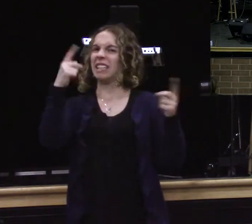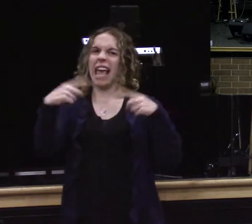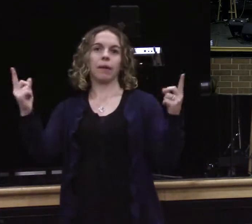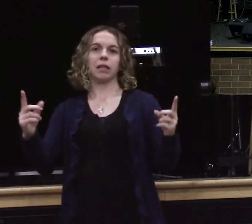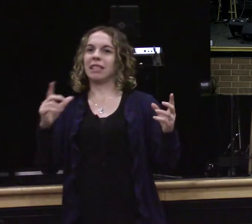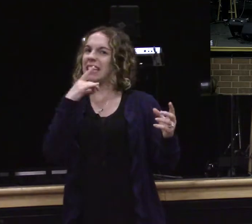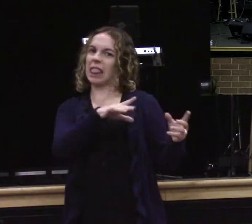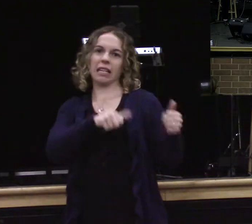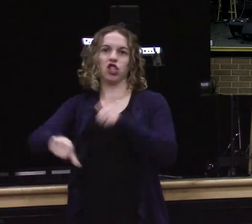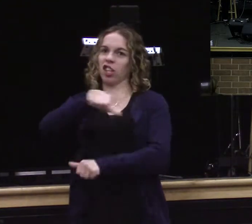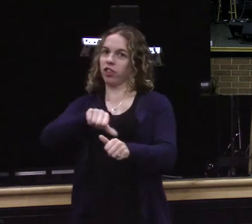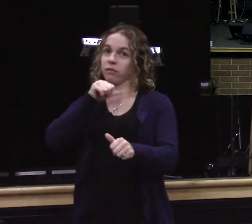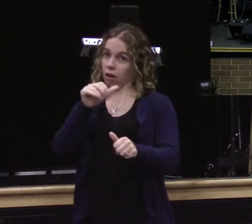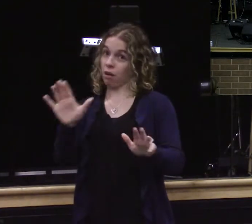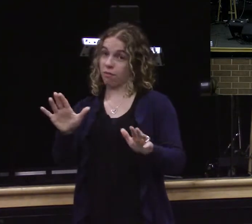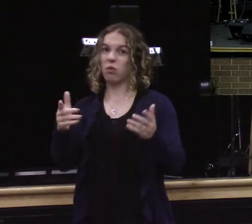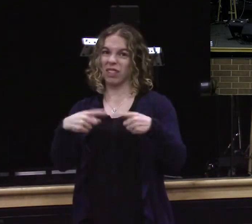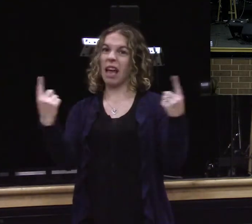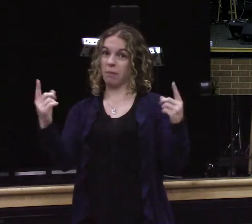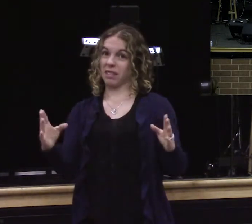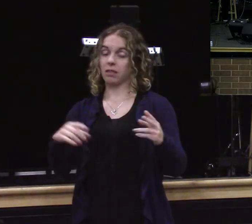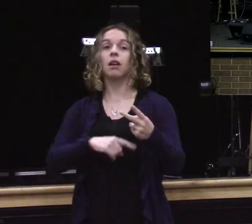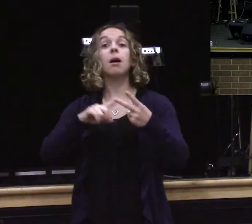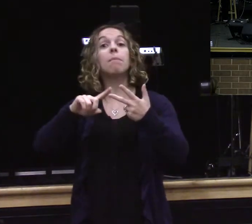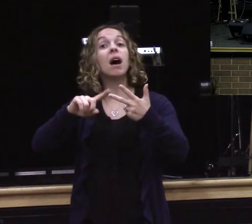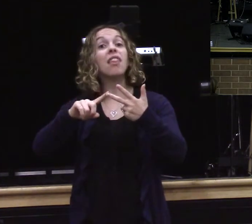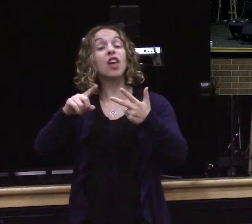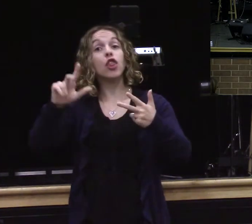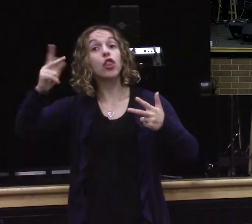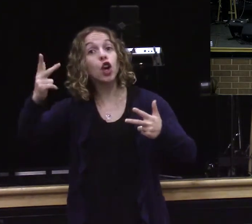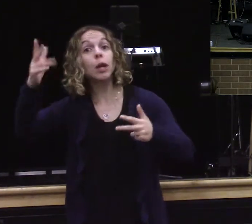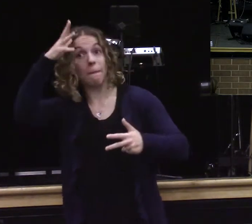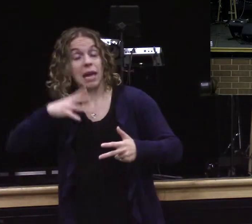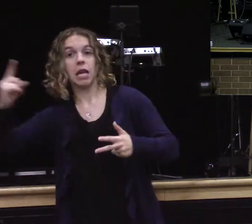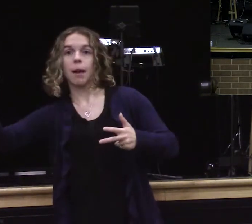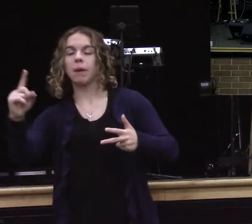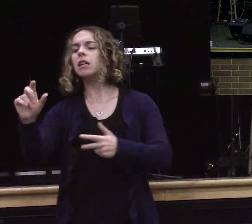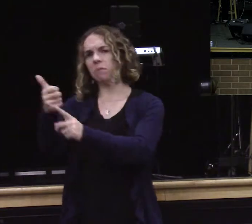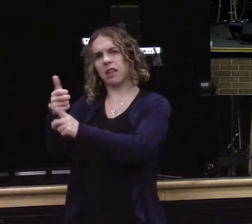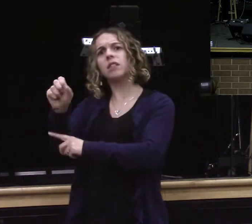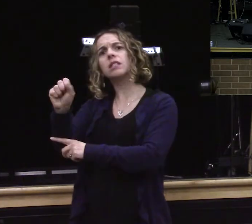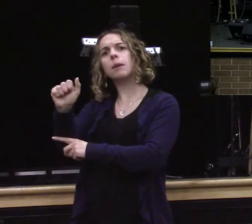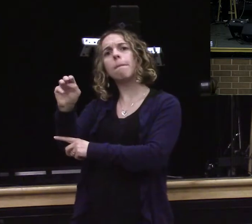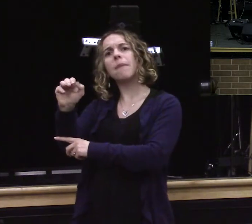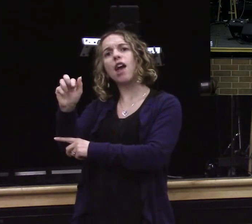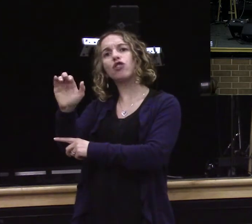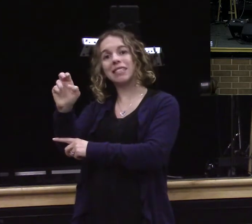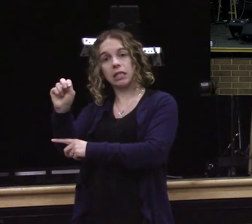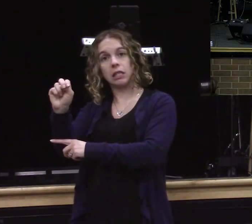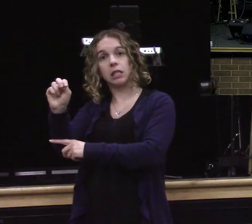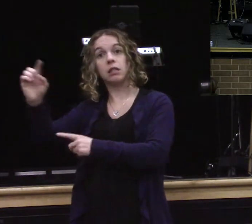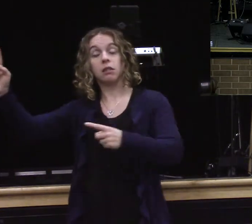It says, but a Samaritan who was on a journey came upon him and when he saw him he felt compassion. That Greek word is a very